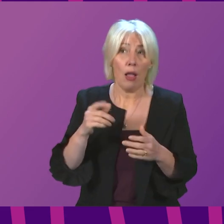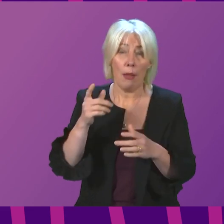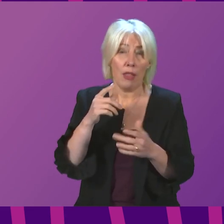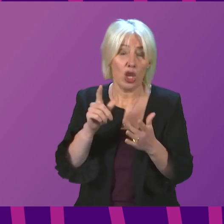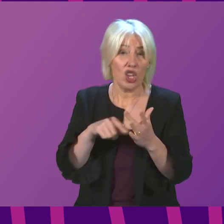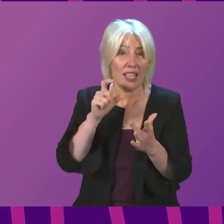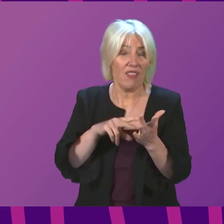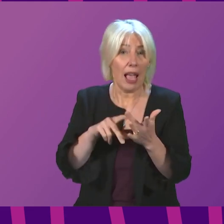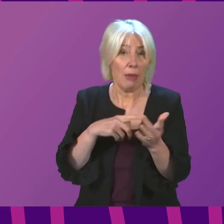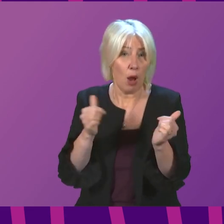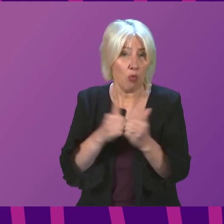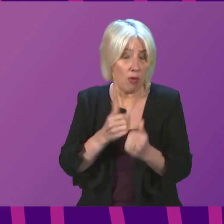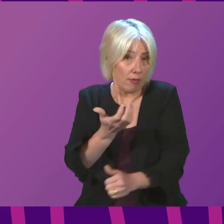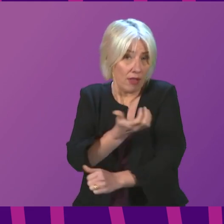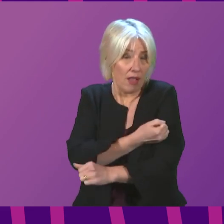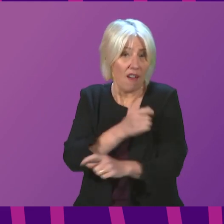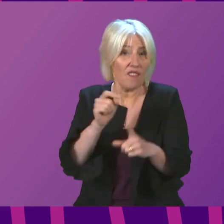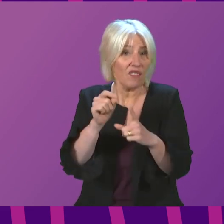-olds? First Minister.